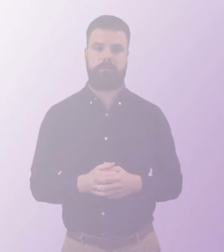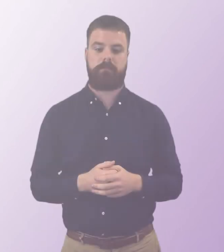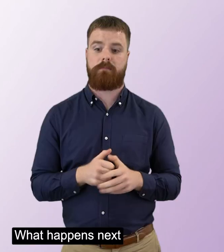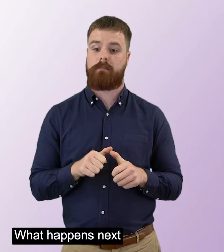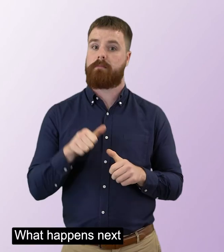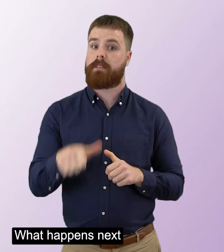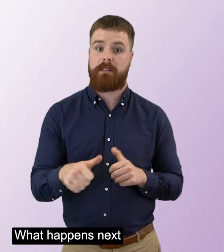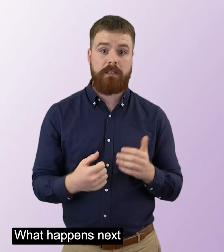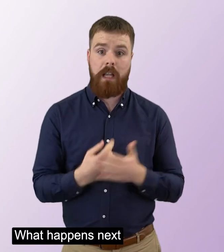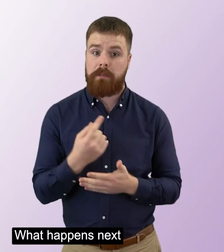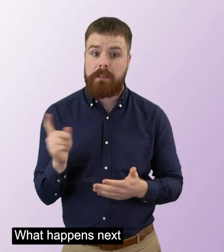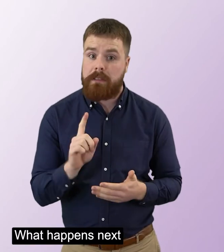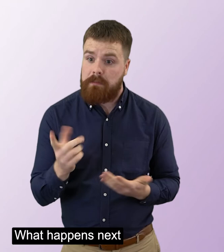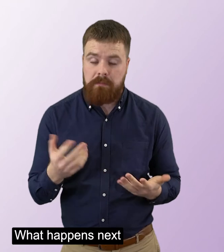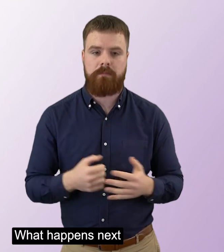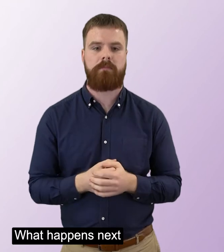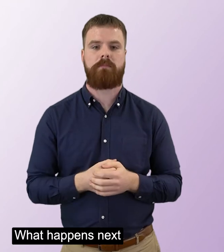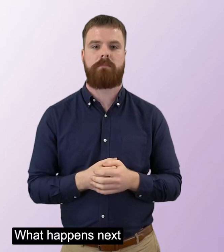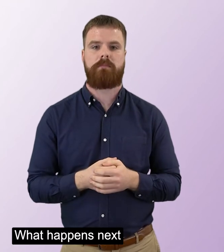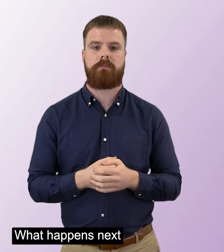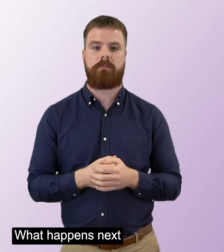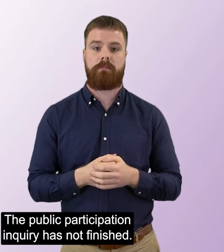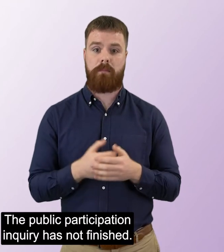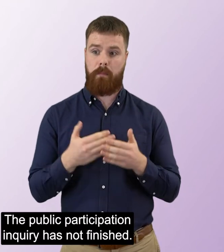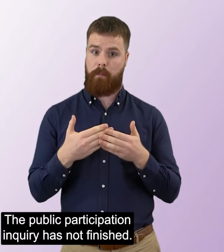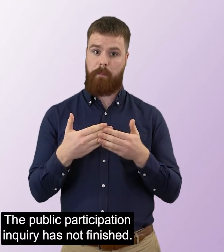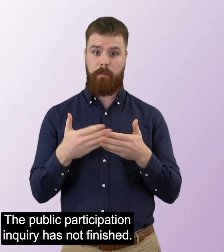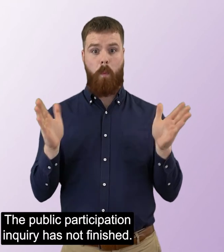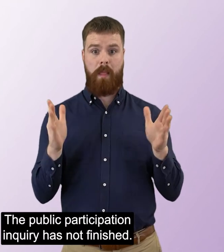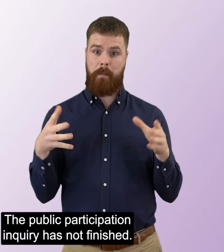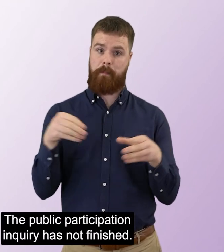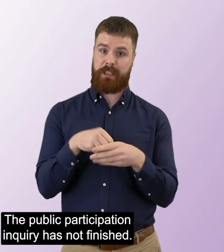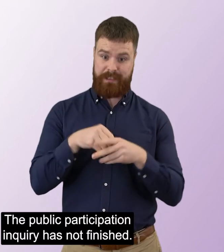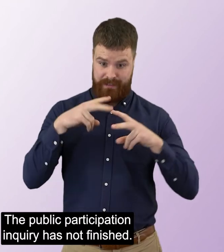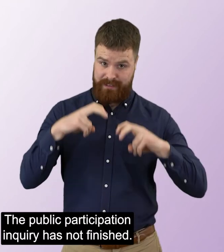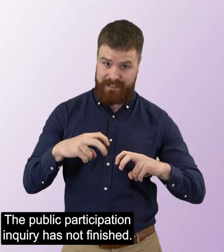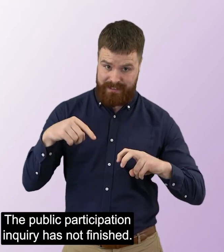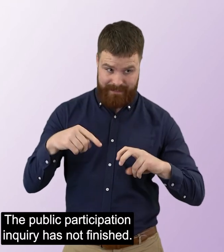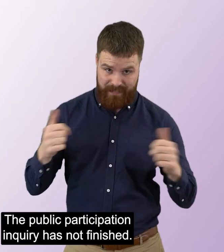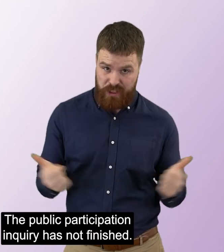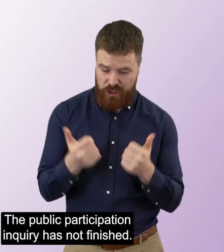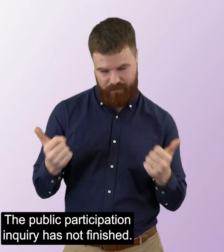What happens next? The Public Participation Inquiry has not finished.